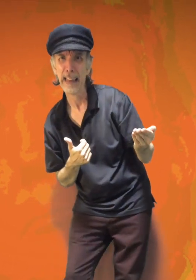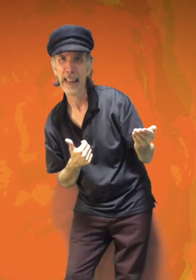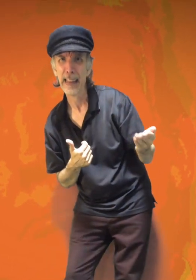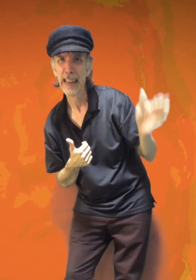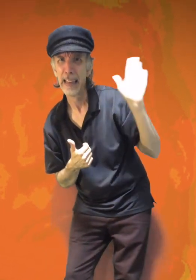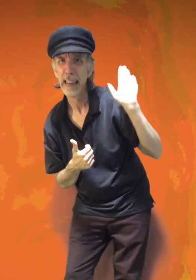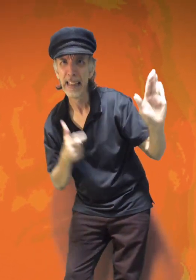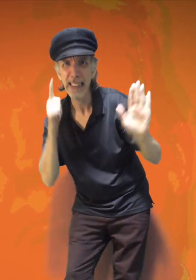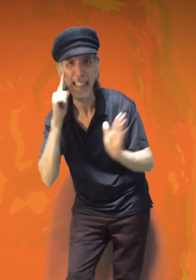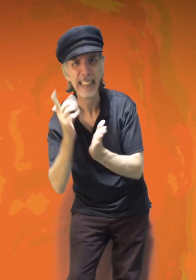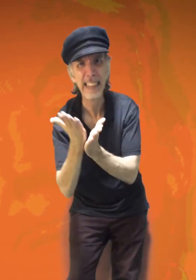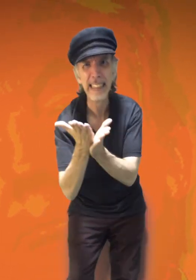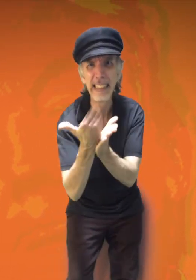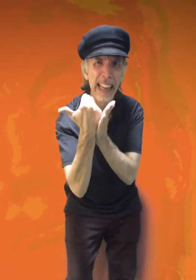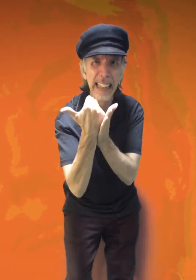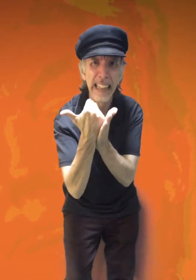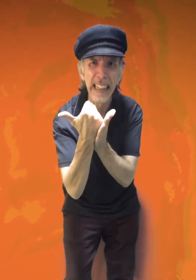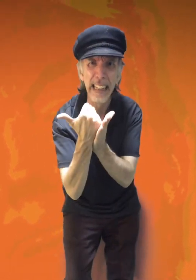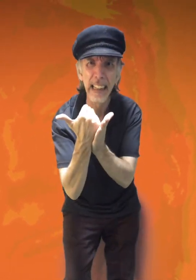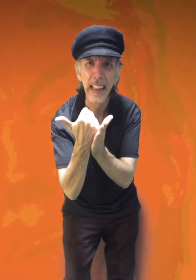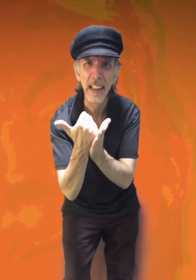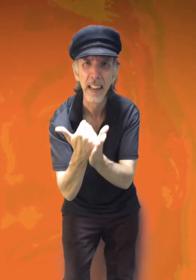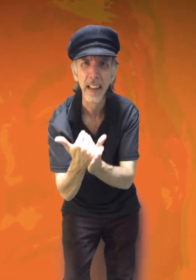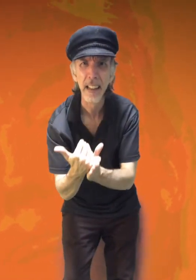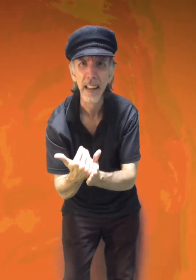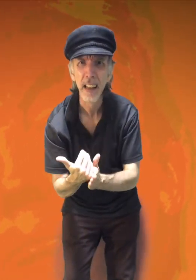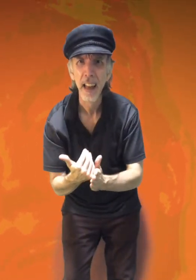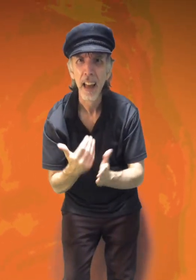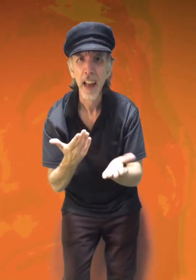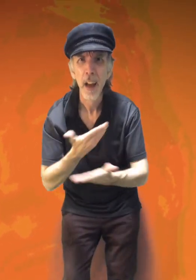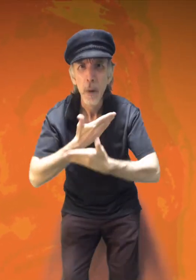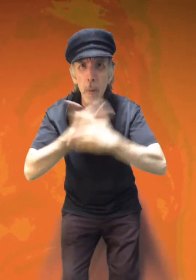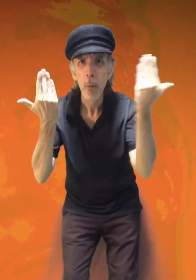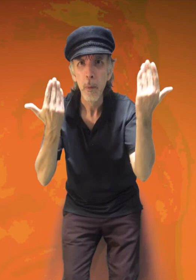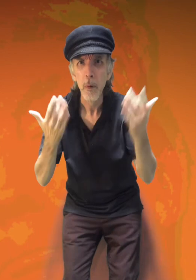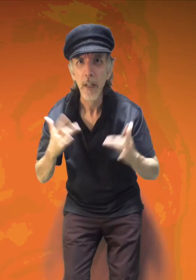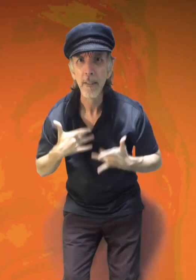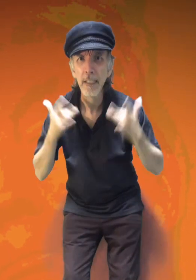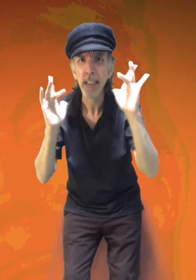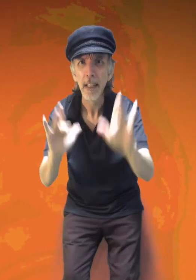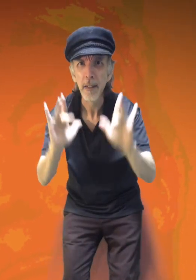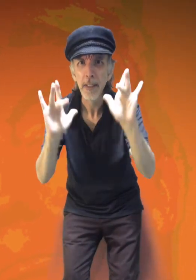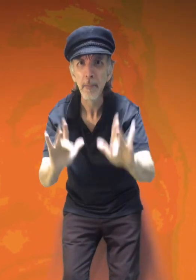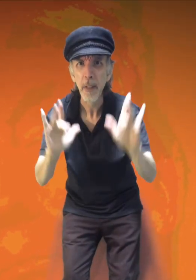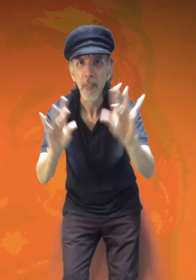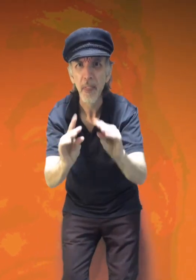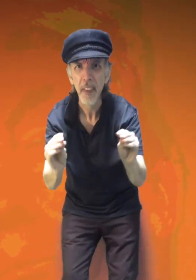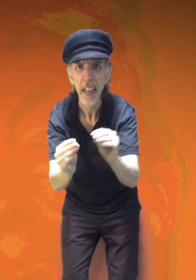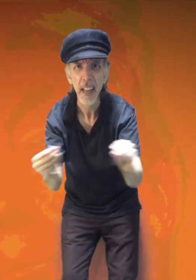His insanity and lack of empathy.